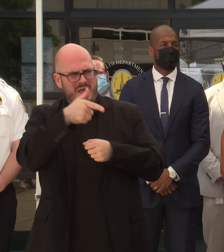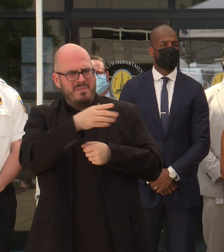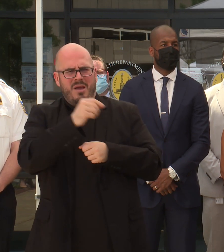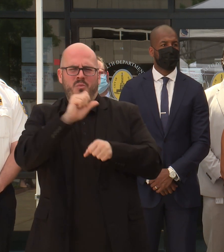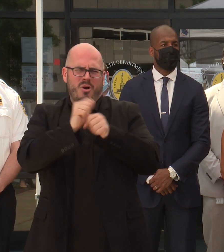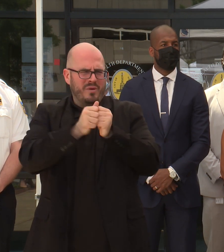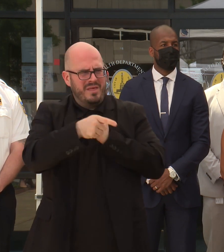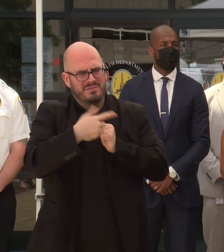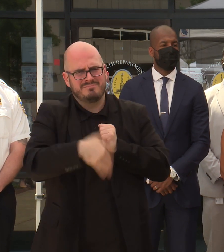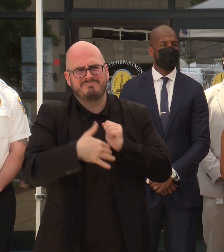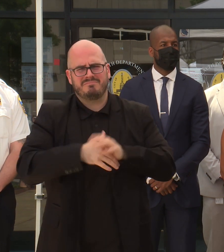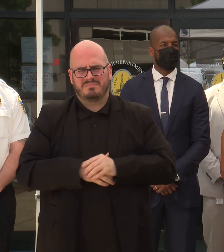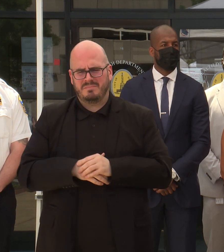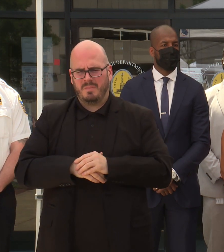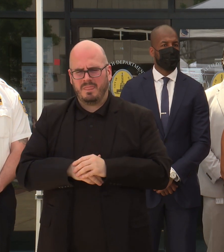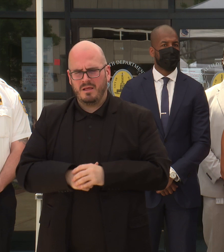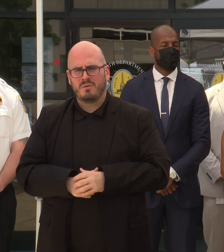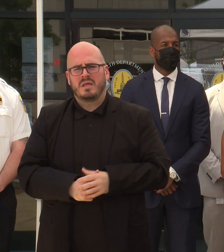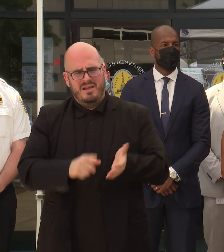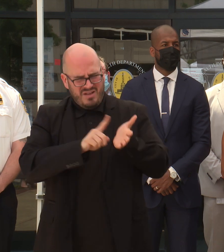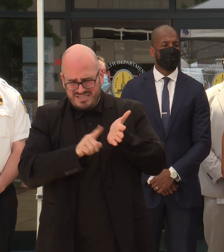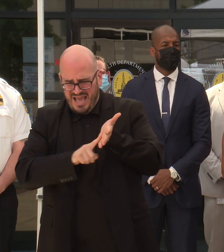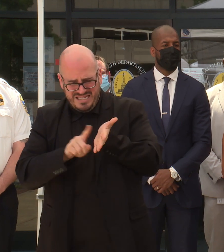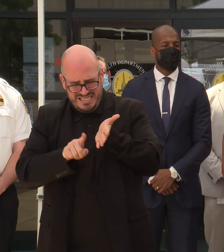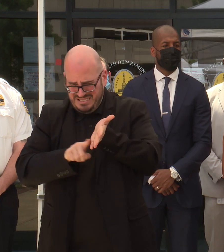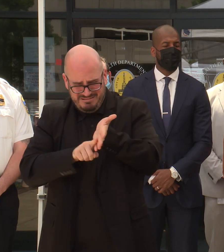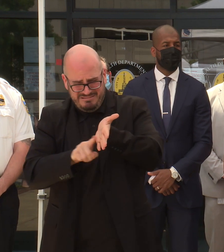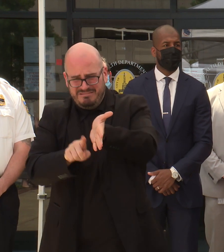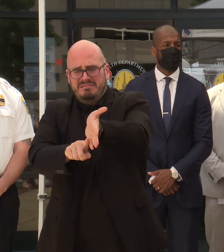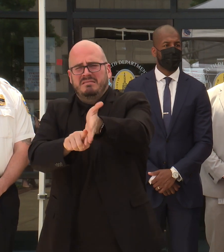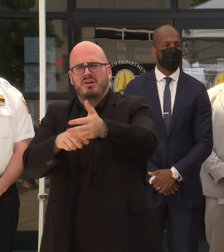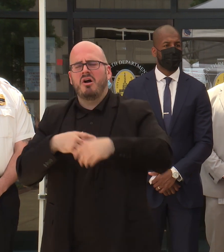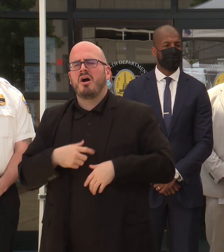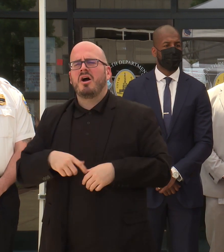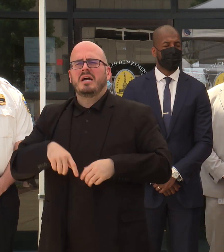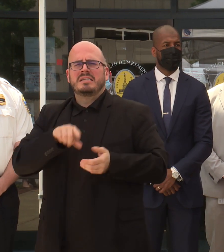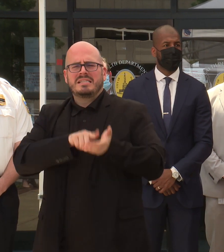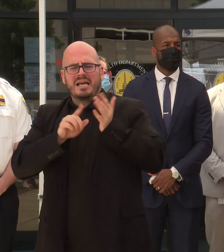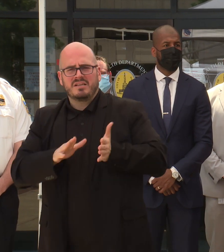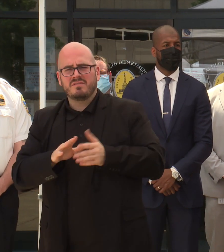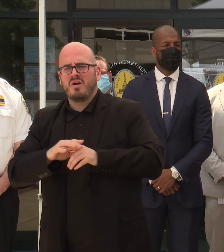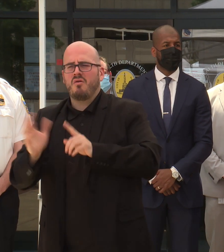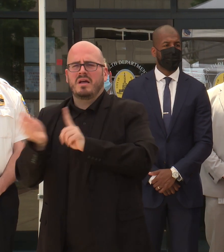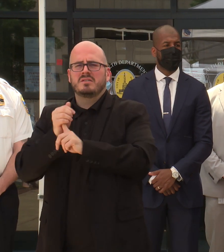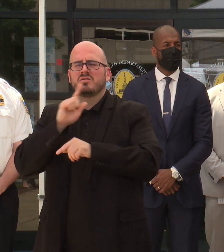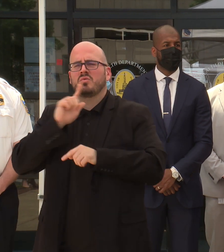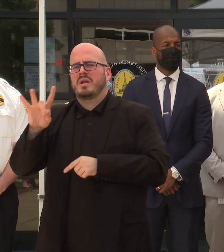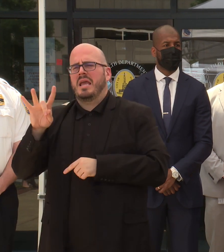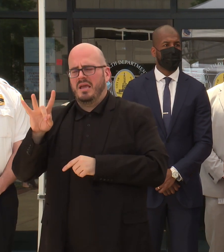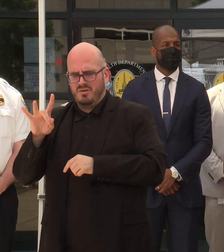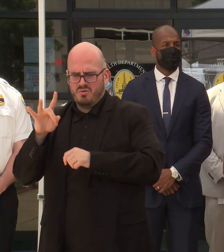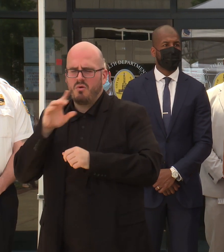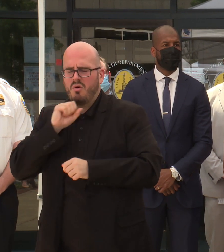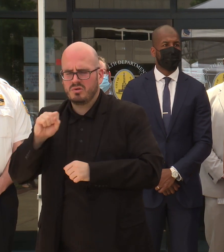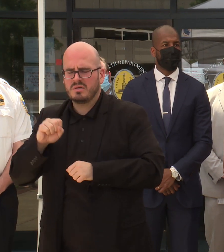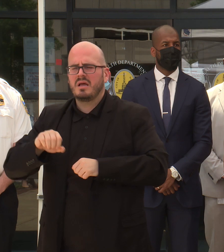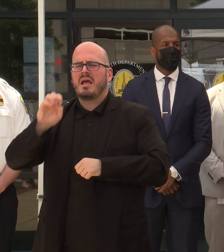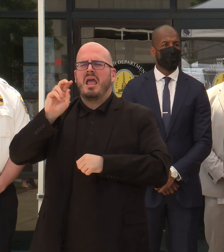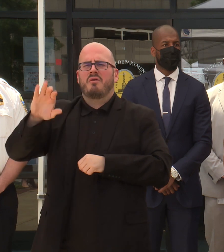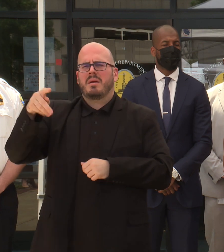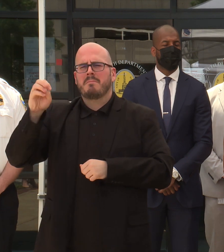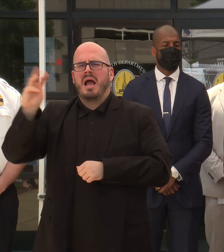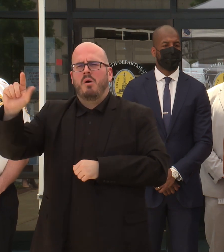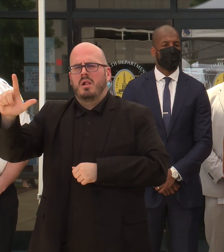Following a lengthy investigation, our detectives today arrested 28-year-old Garrick Powell for the killing of Mr.